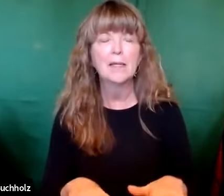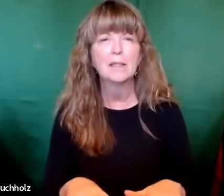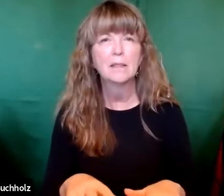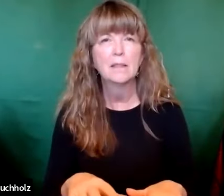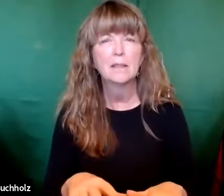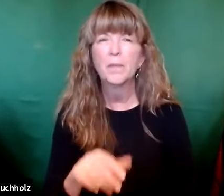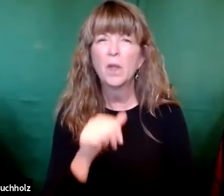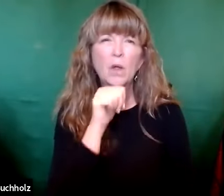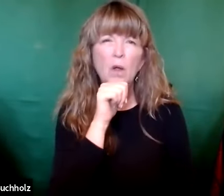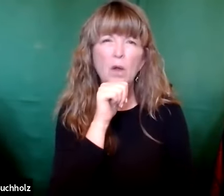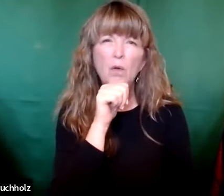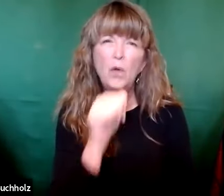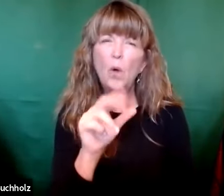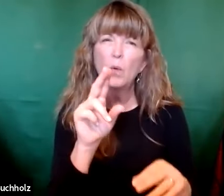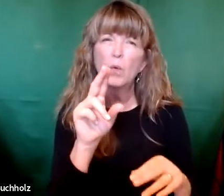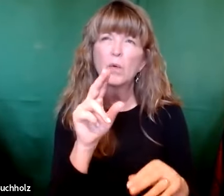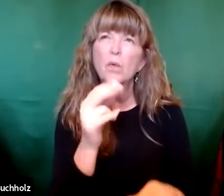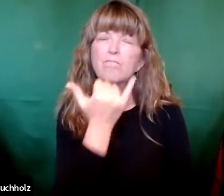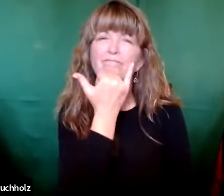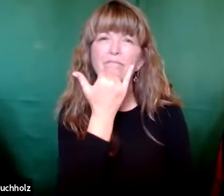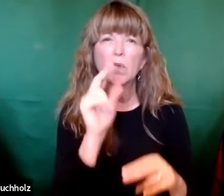was hashtag blessed.